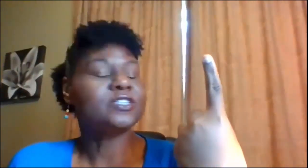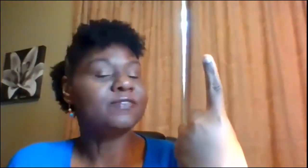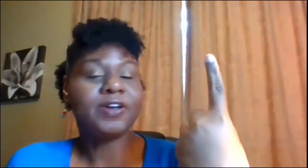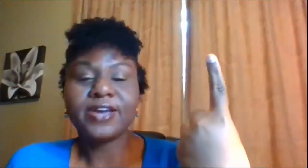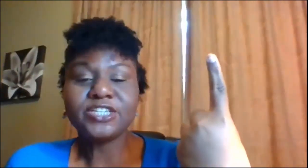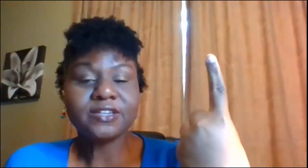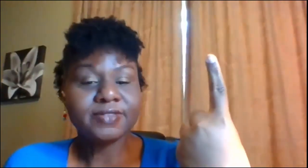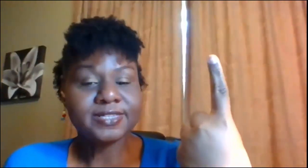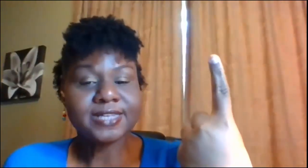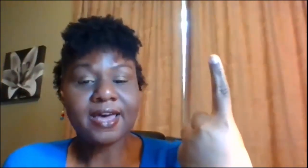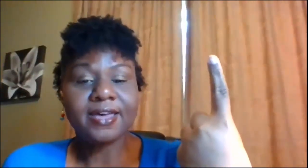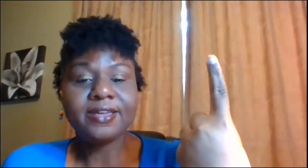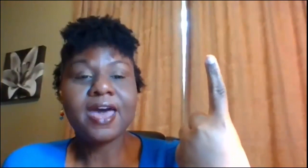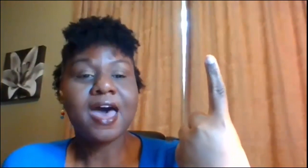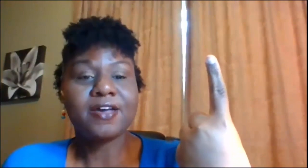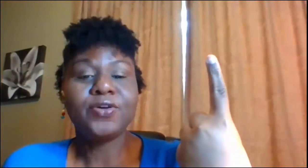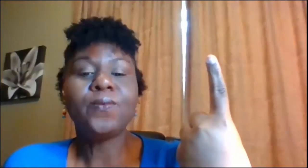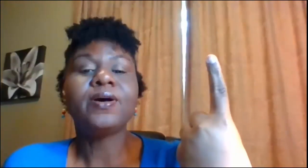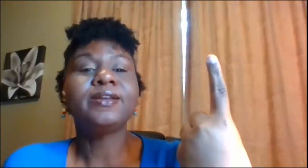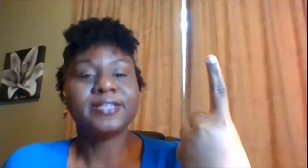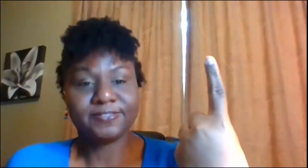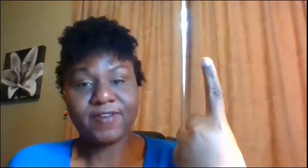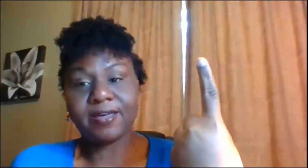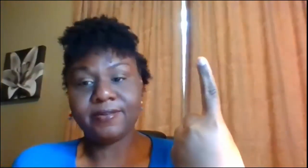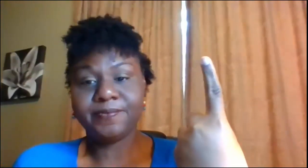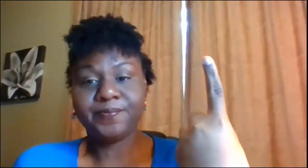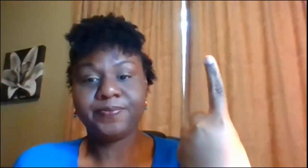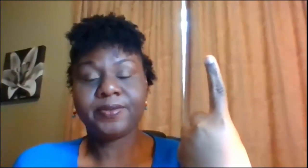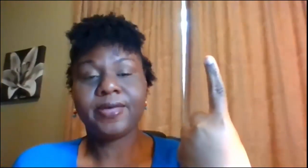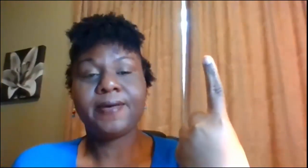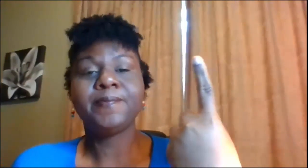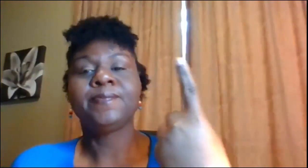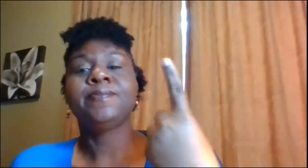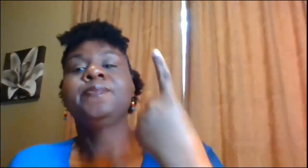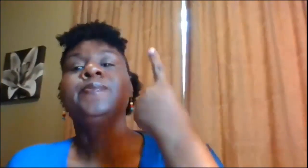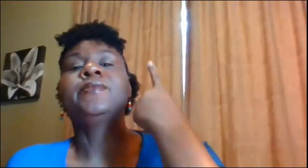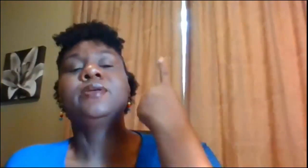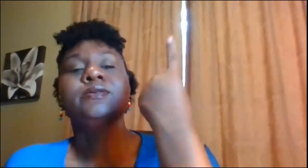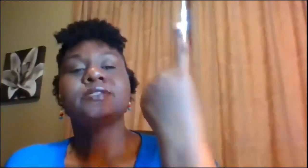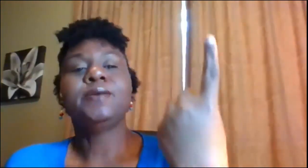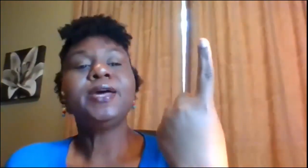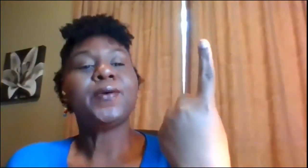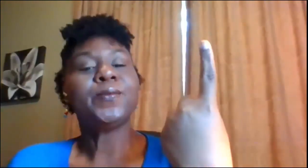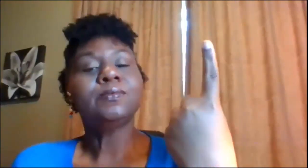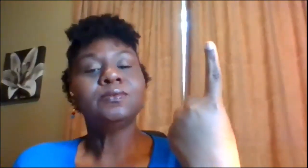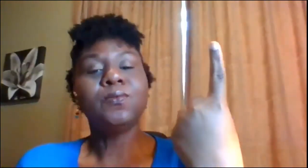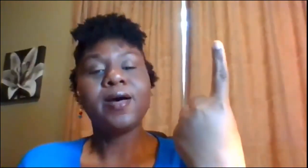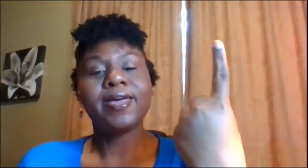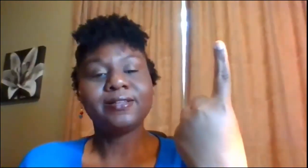just a variation of the sign either one is fine okay so here we go one